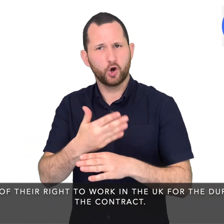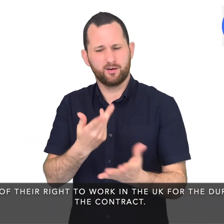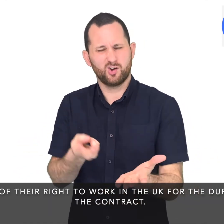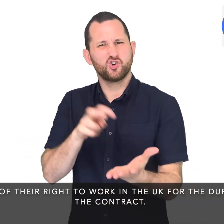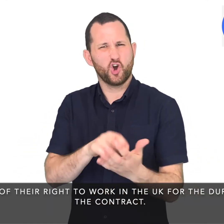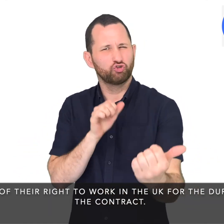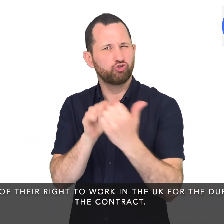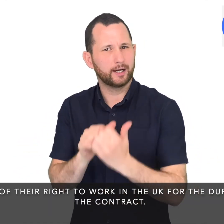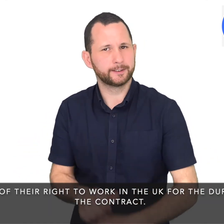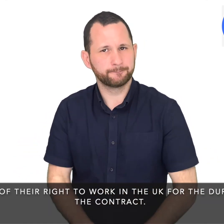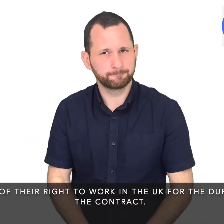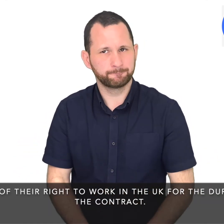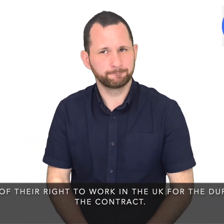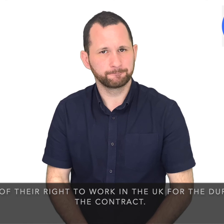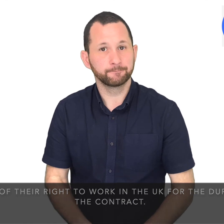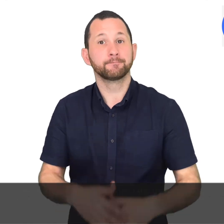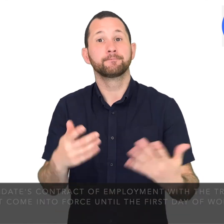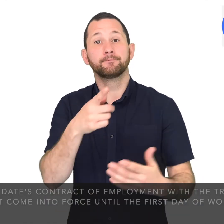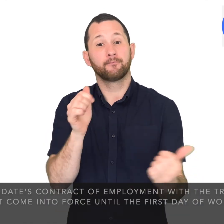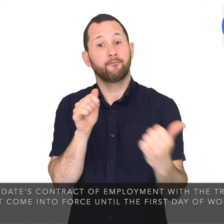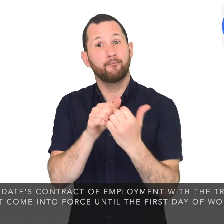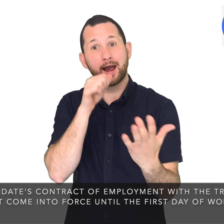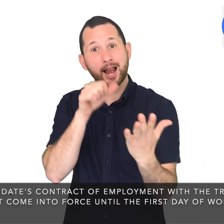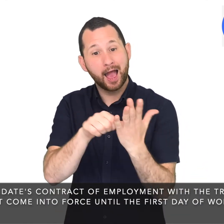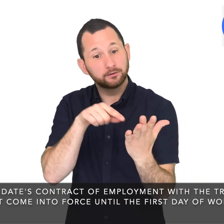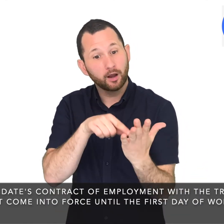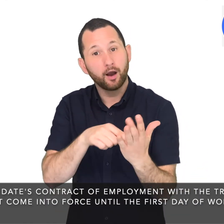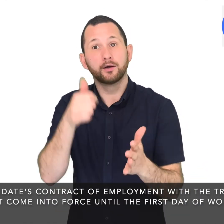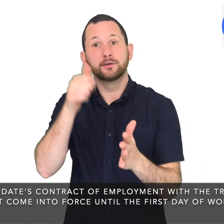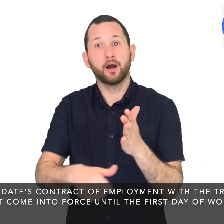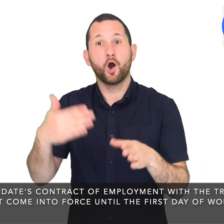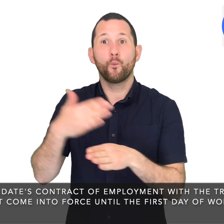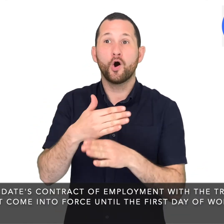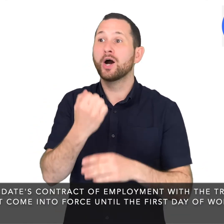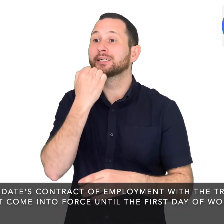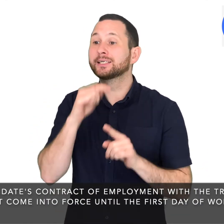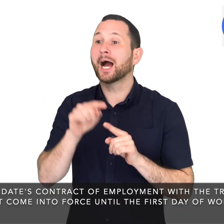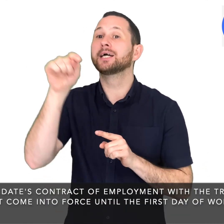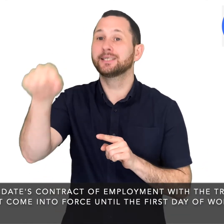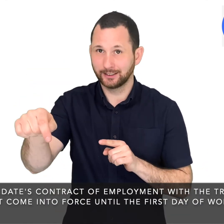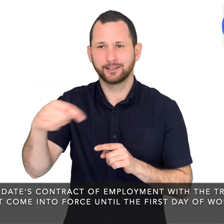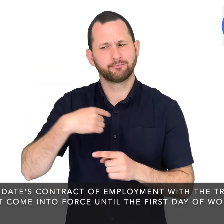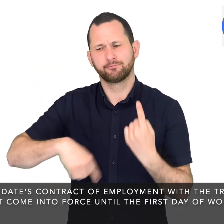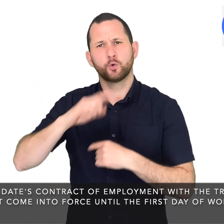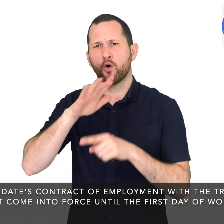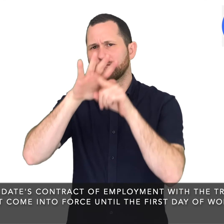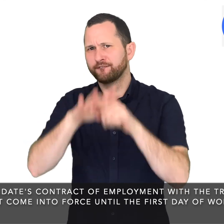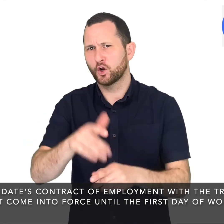UK for the duration of the contract. The candidate's contract of employment with the Trust does not come into force until the